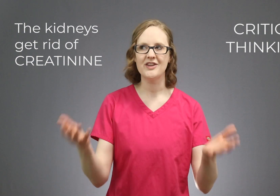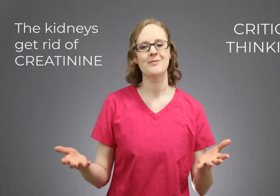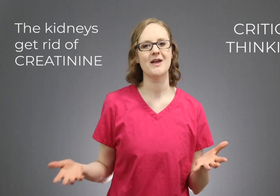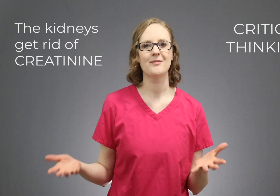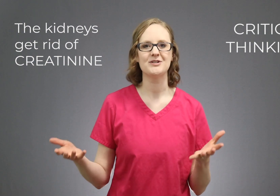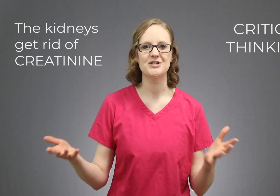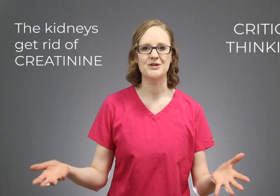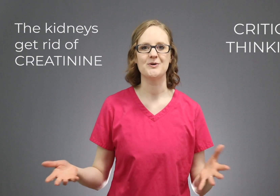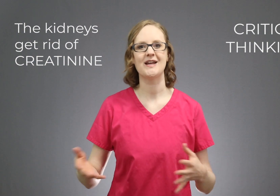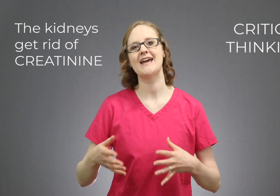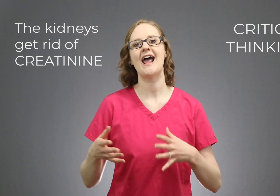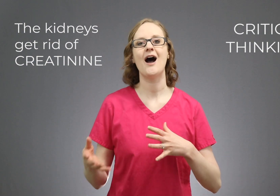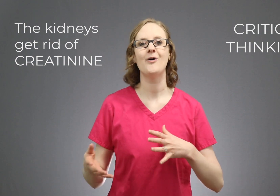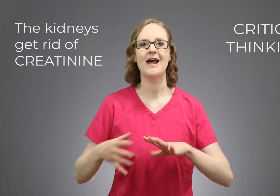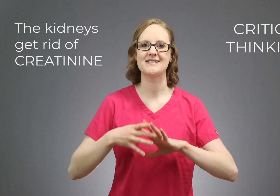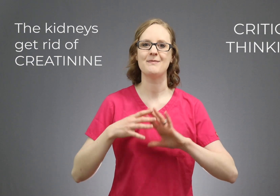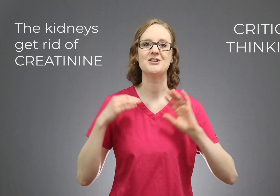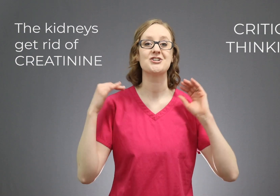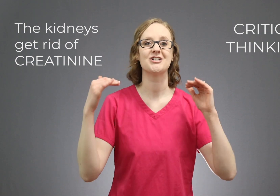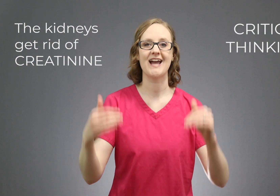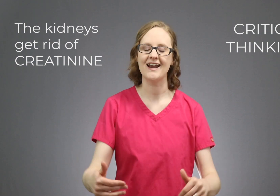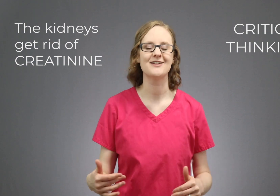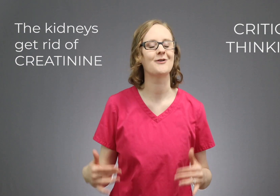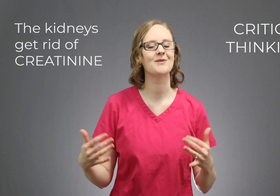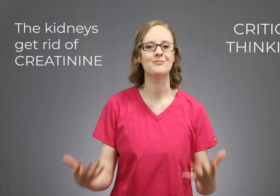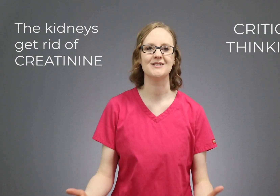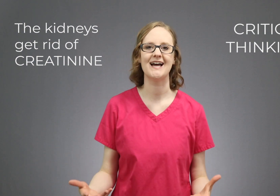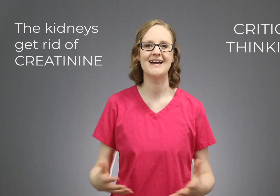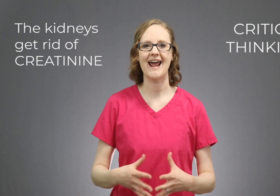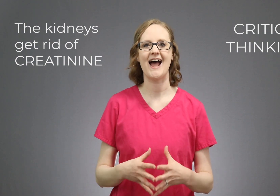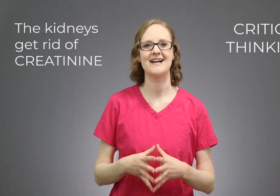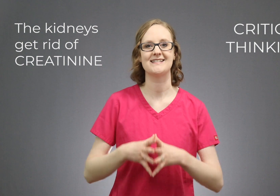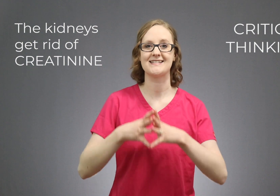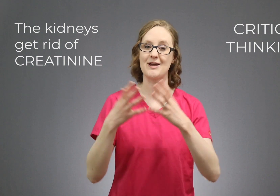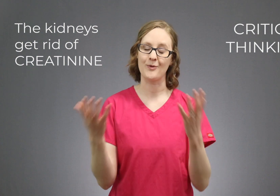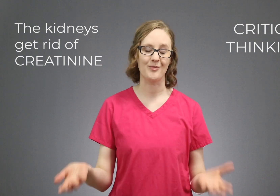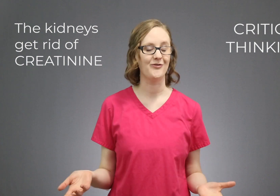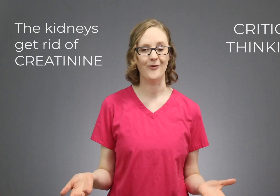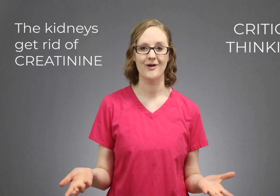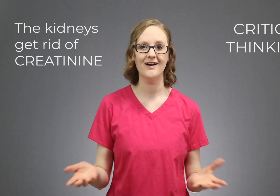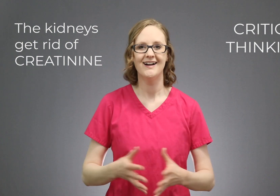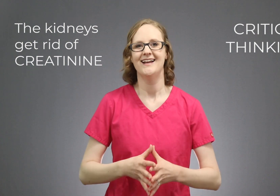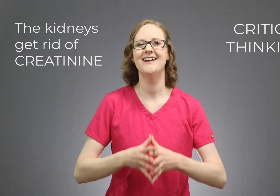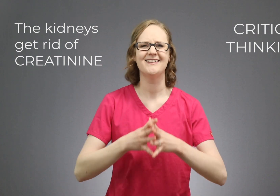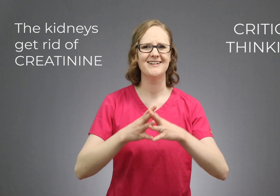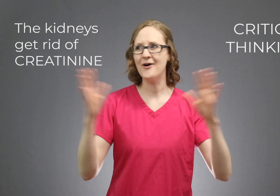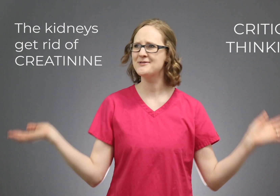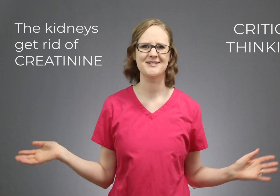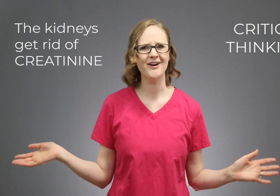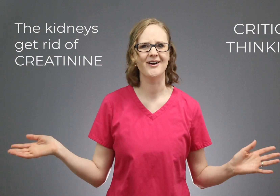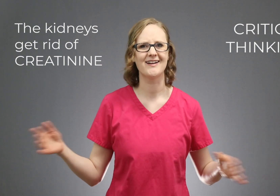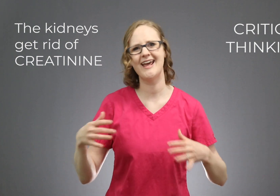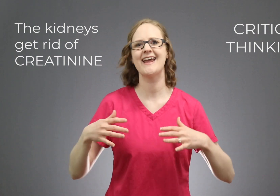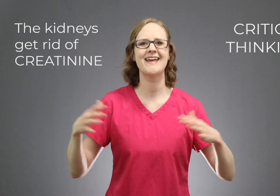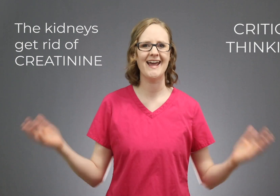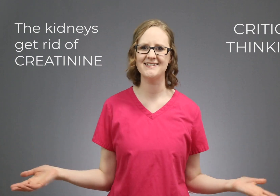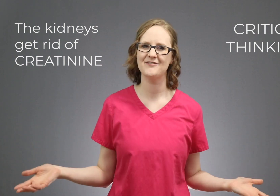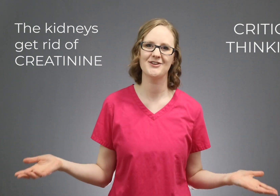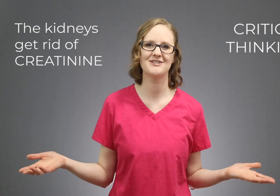will they be able to get out as much creatinine from the blood as they were before? No sir, they can't if they're